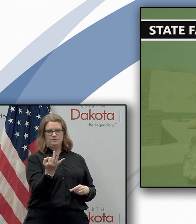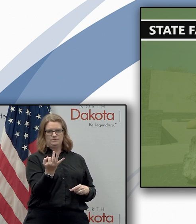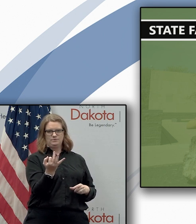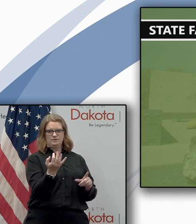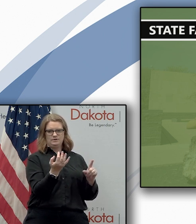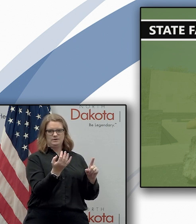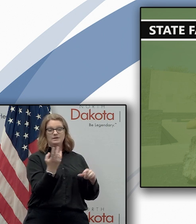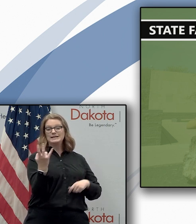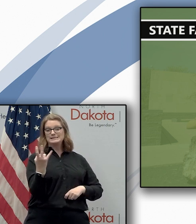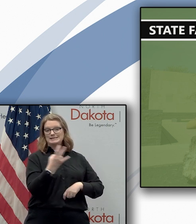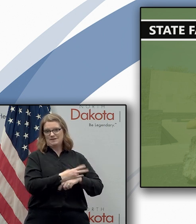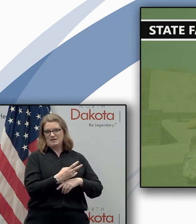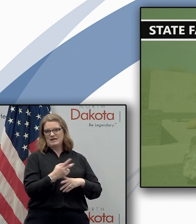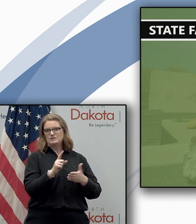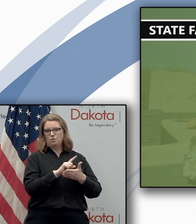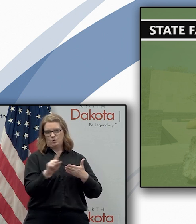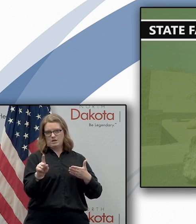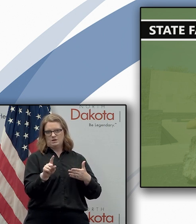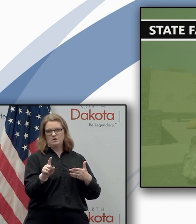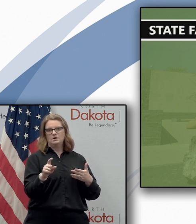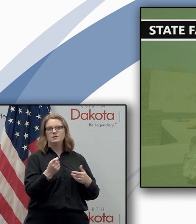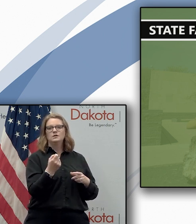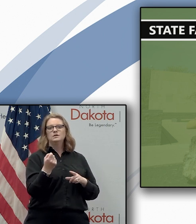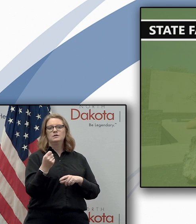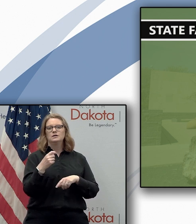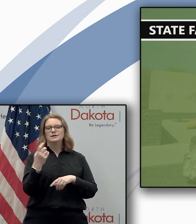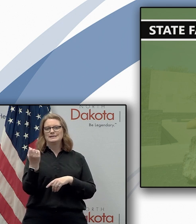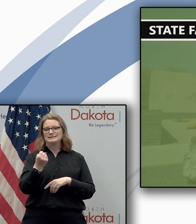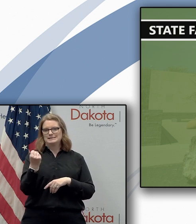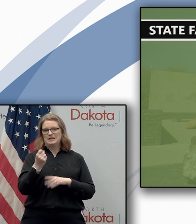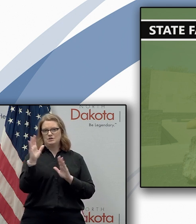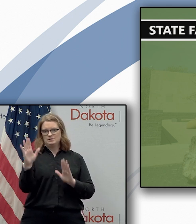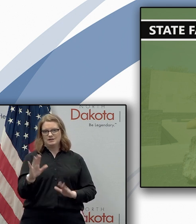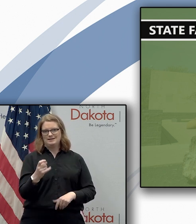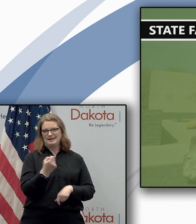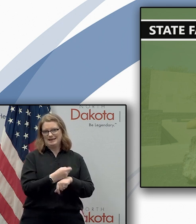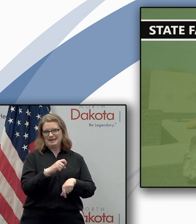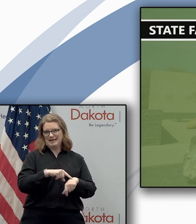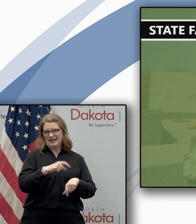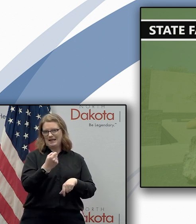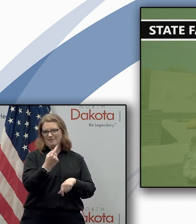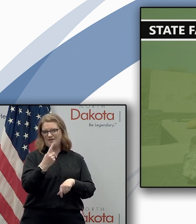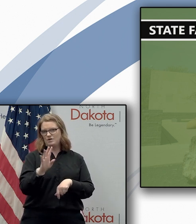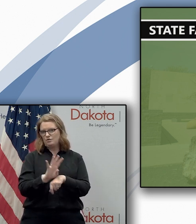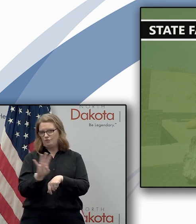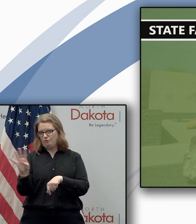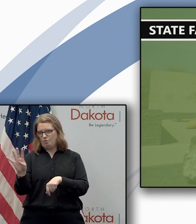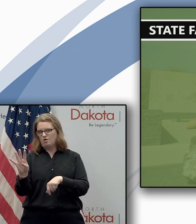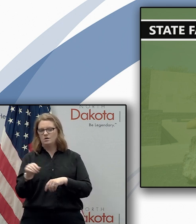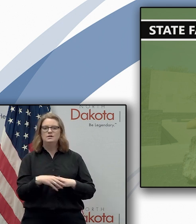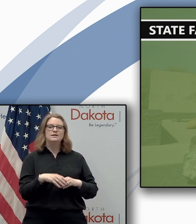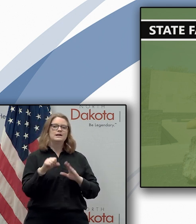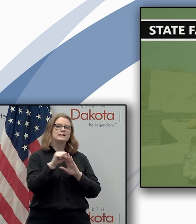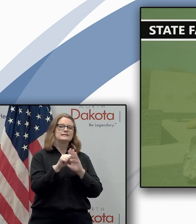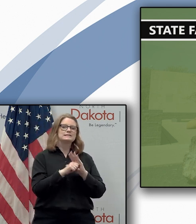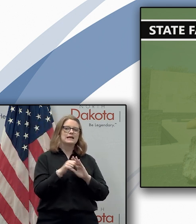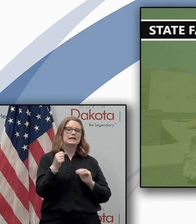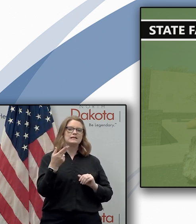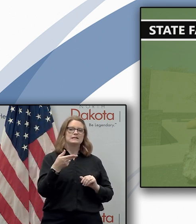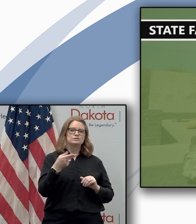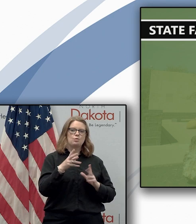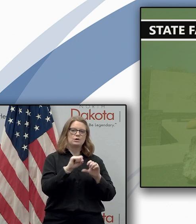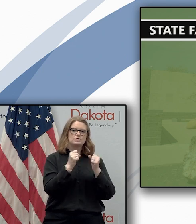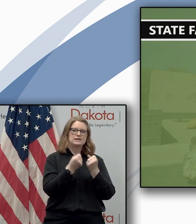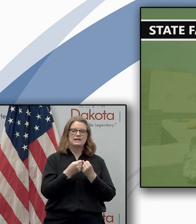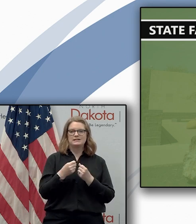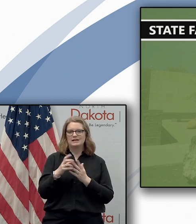open seven days a week uh including 11 a.m to 4 p.m on weekends that's the state historical society and the heritage center and state